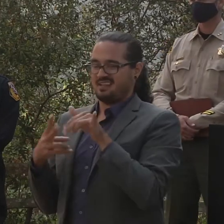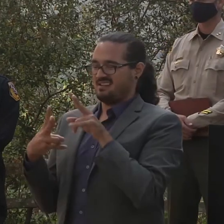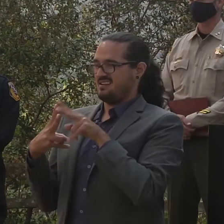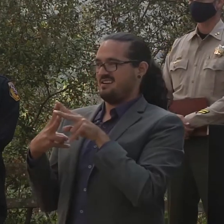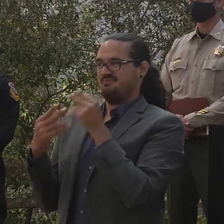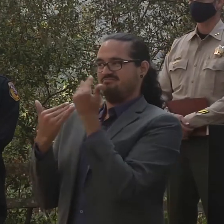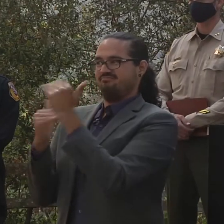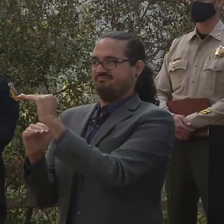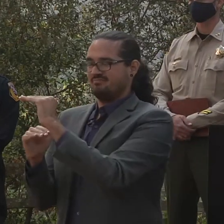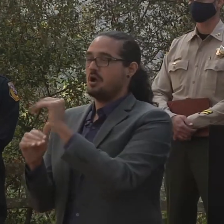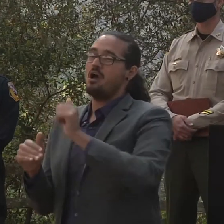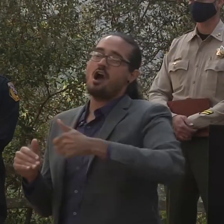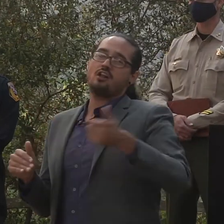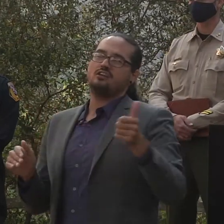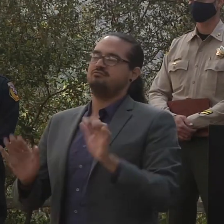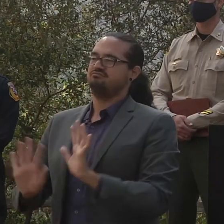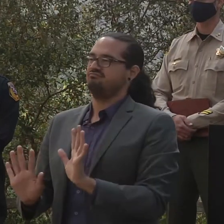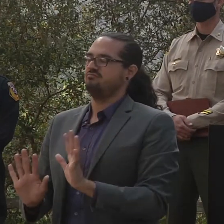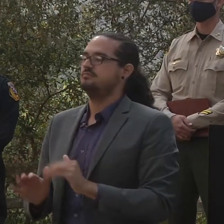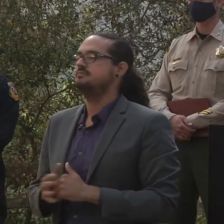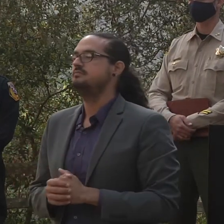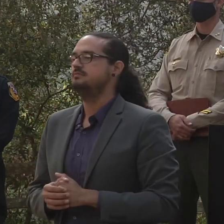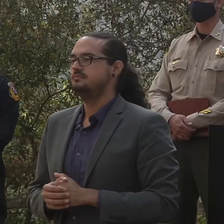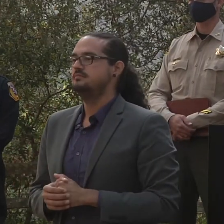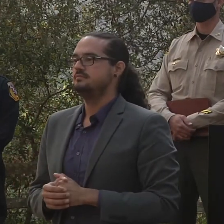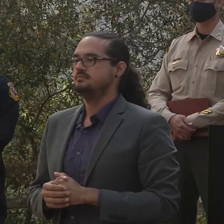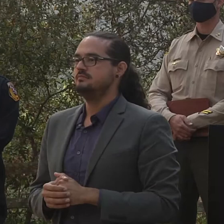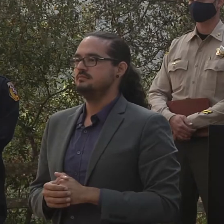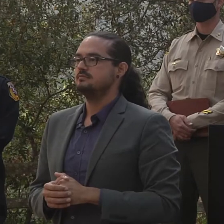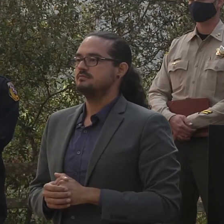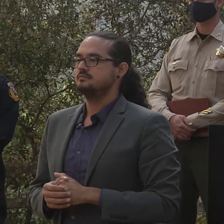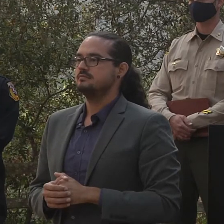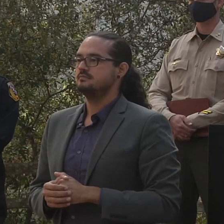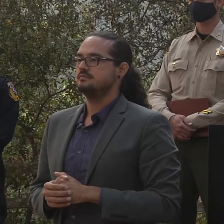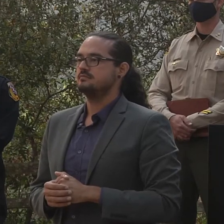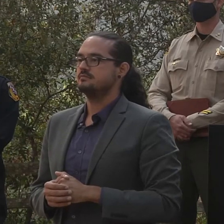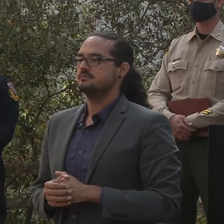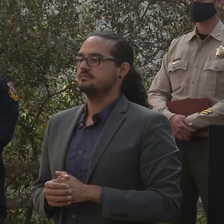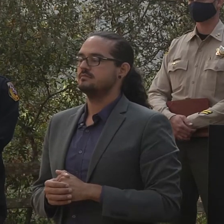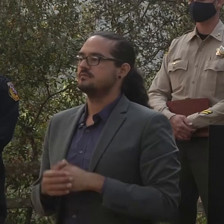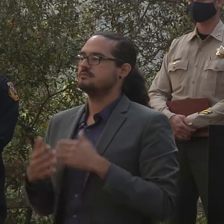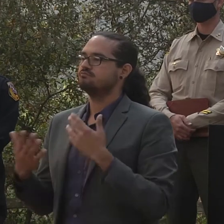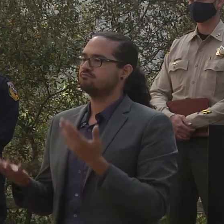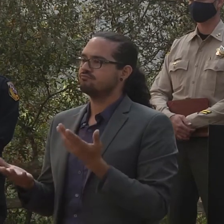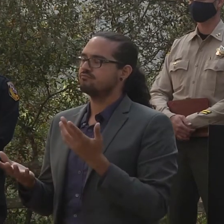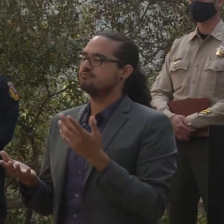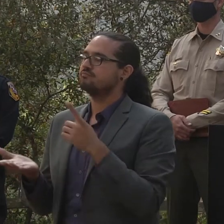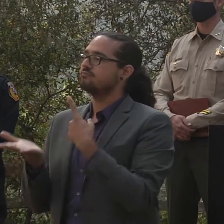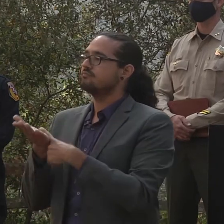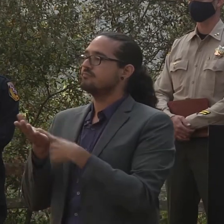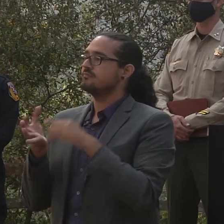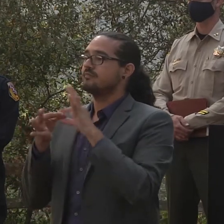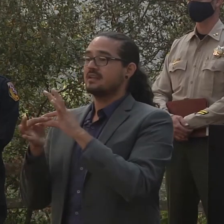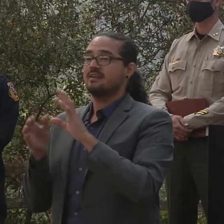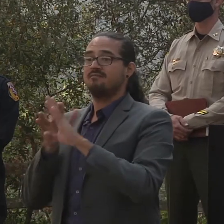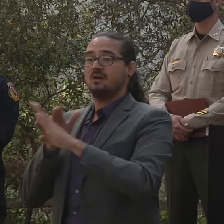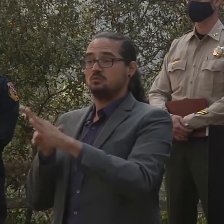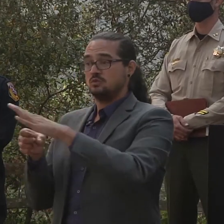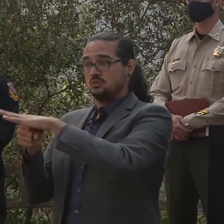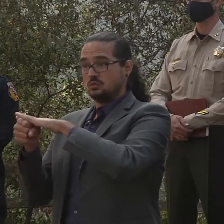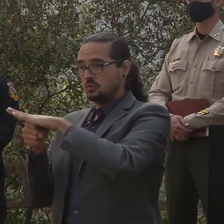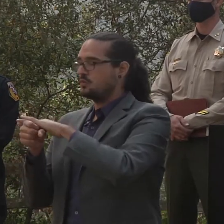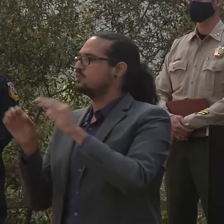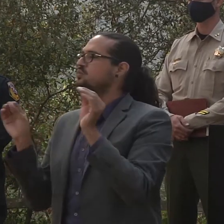Also, those for those in the lastly, in regard to the evacuation zones, we don't have any reports on